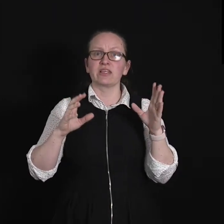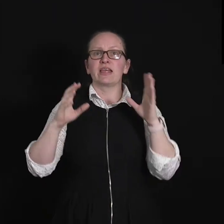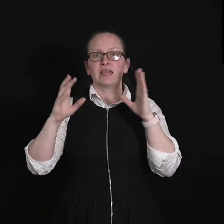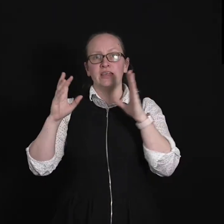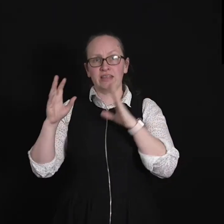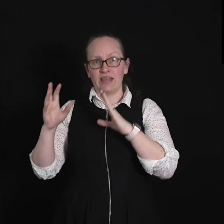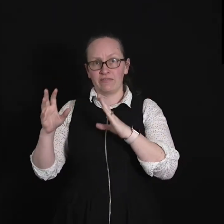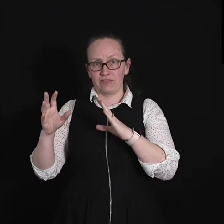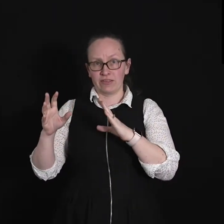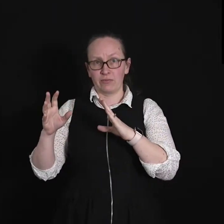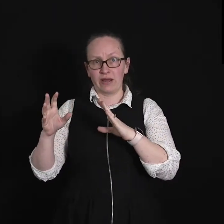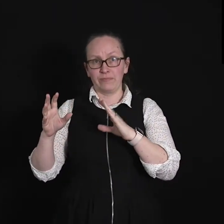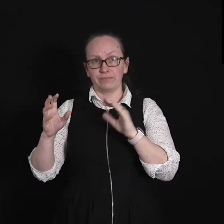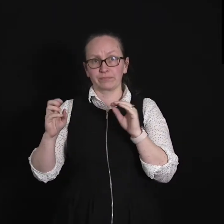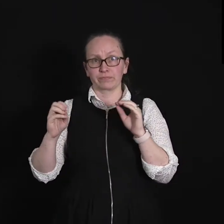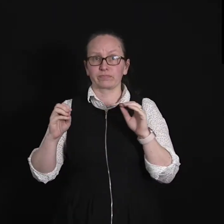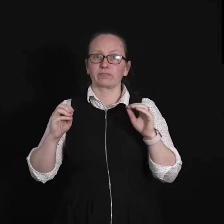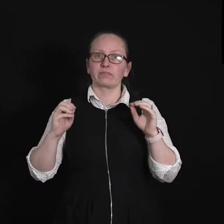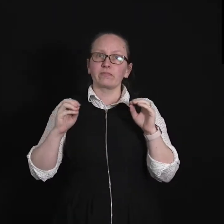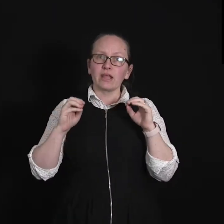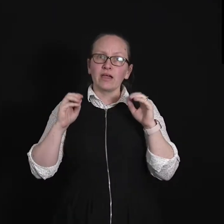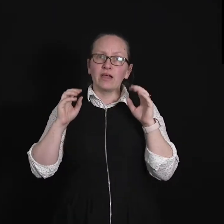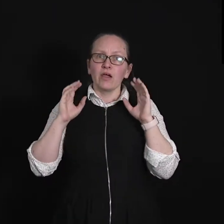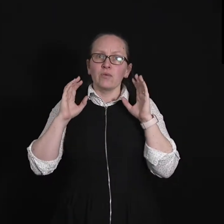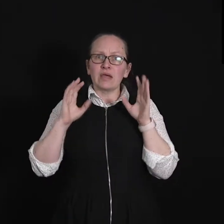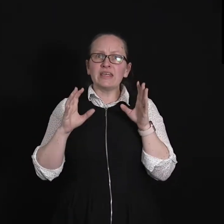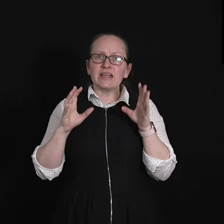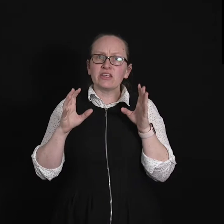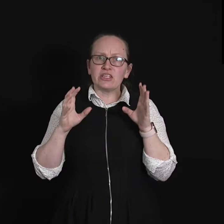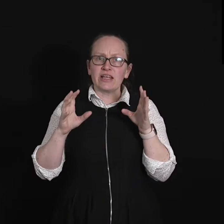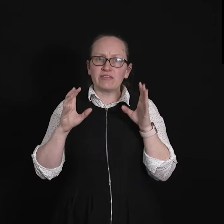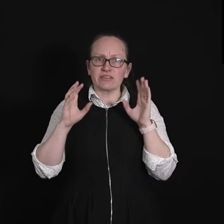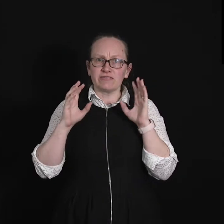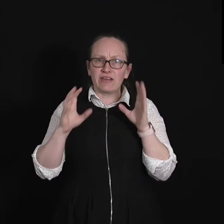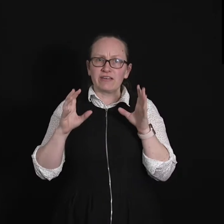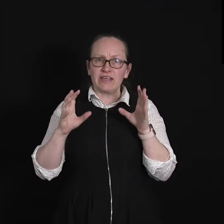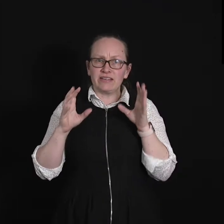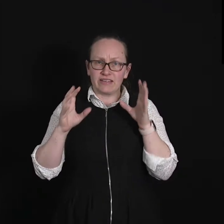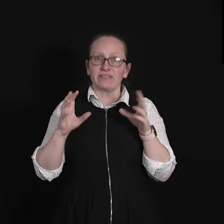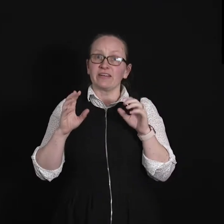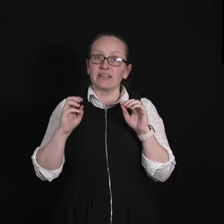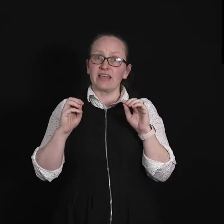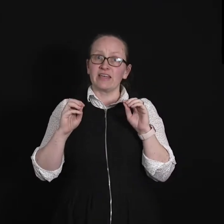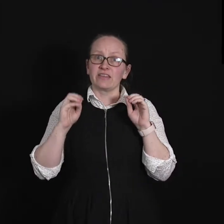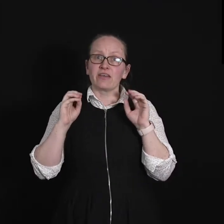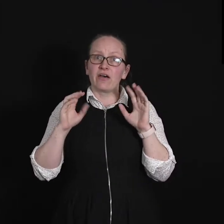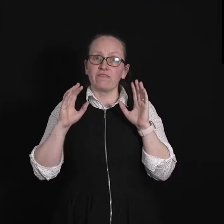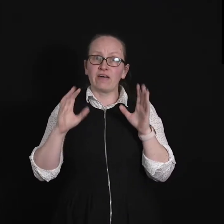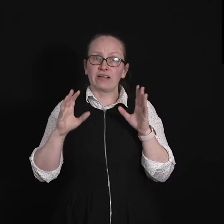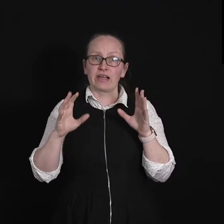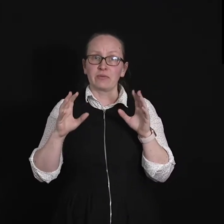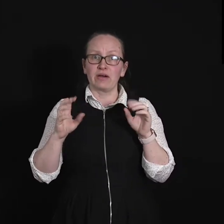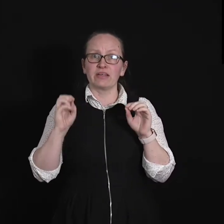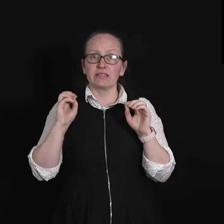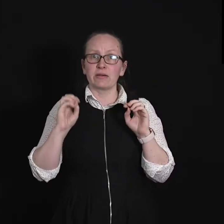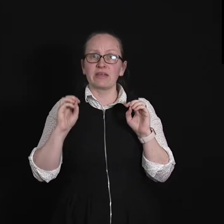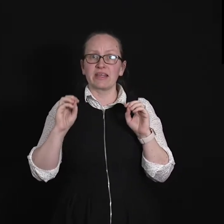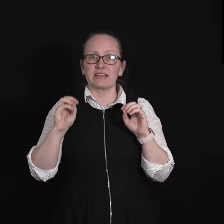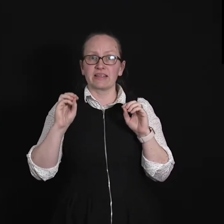in the infinite well. Where the energy levels are very different in the finite well is when we get an